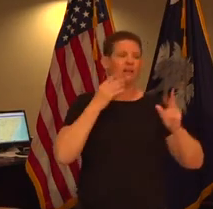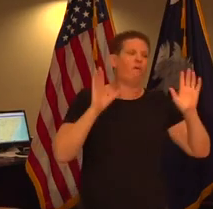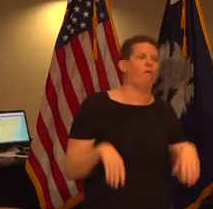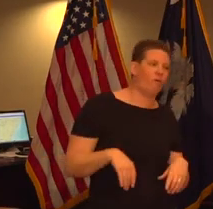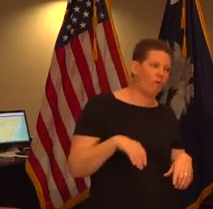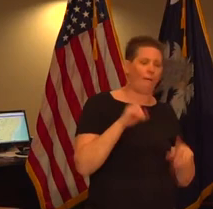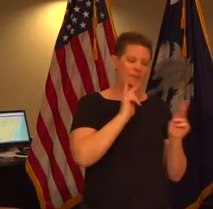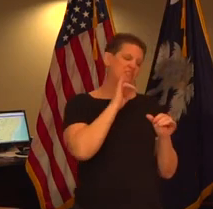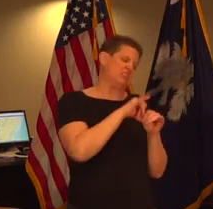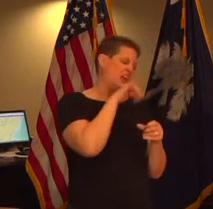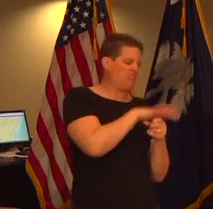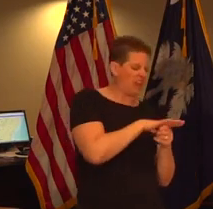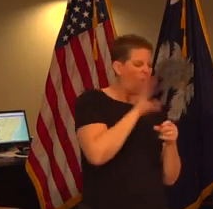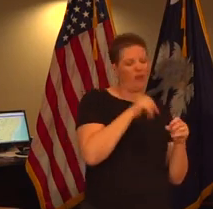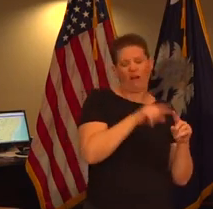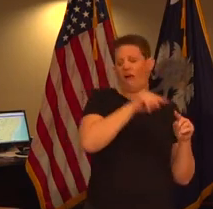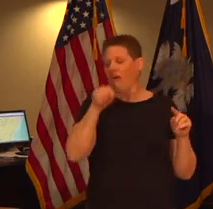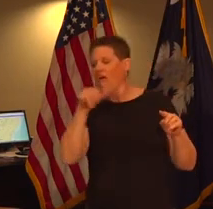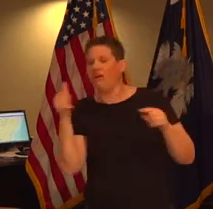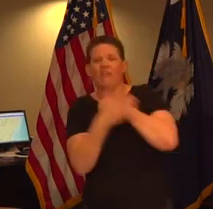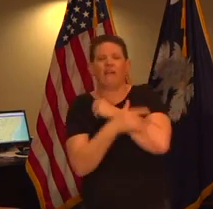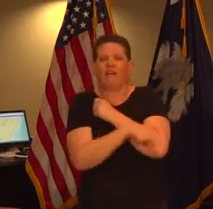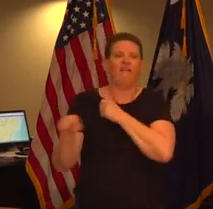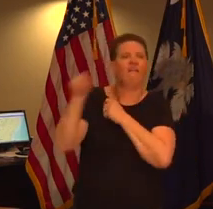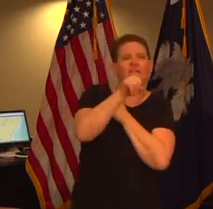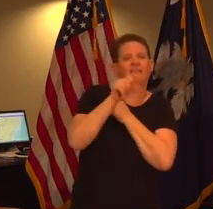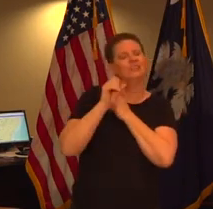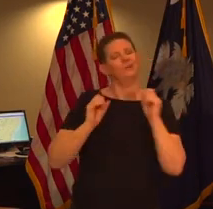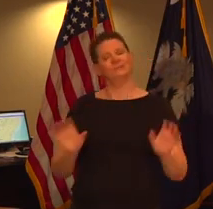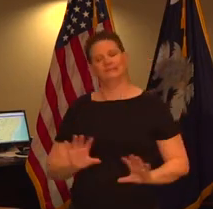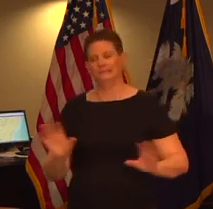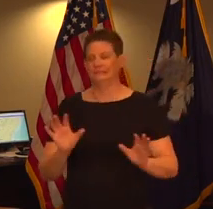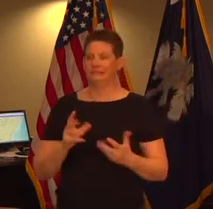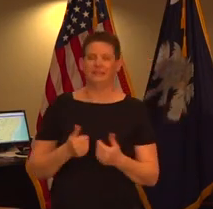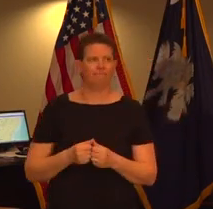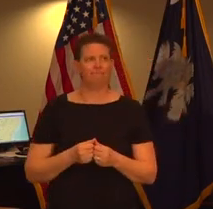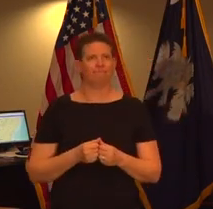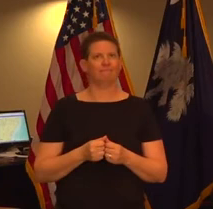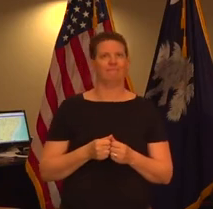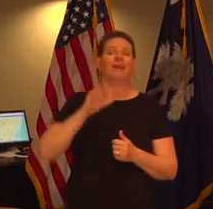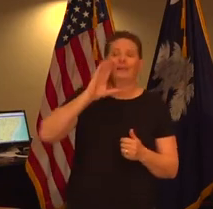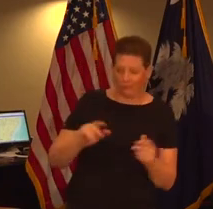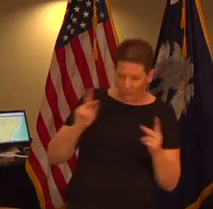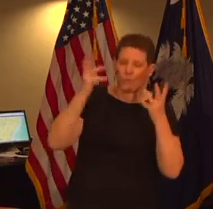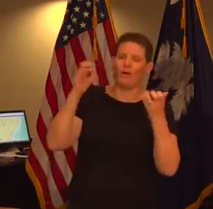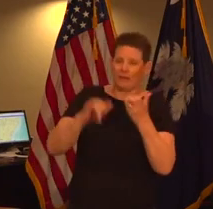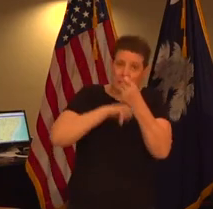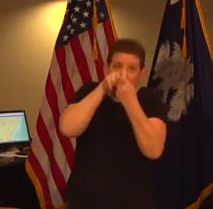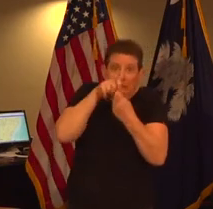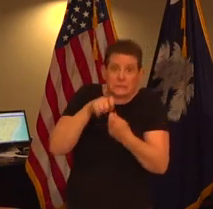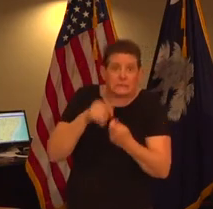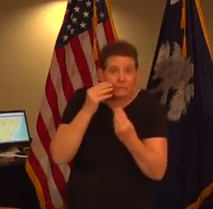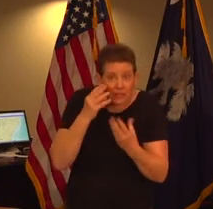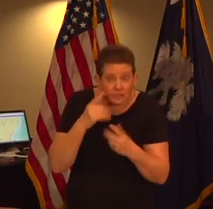neighborhoods or to other counties and so the expectation to have that really specific information i believe has led